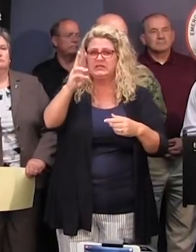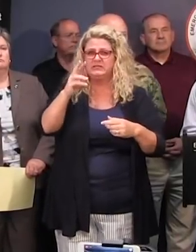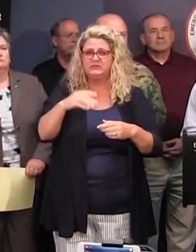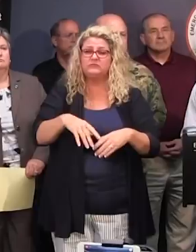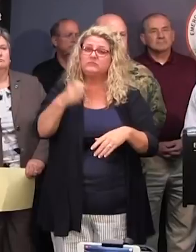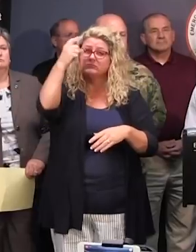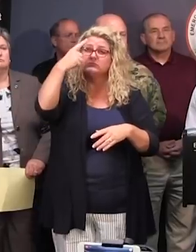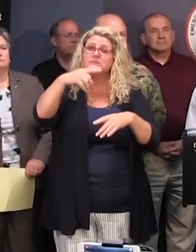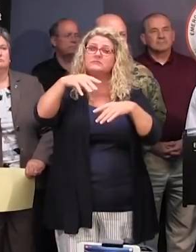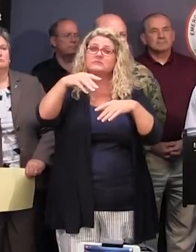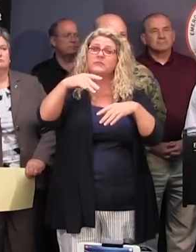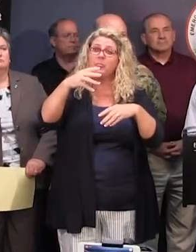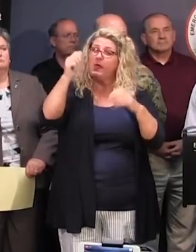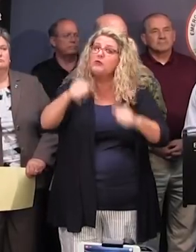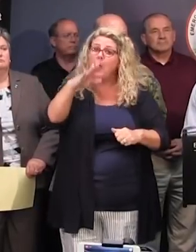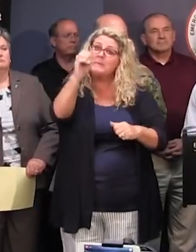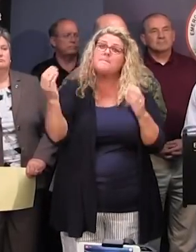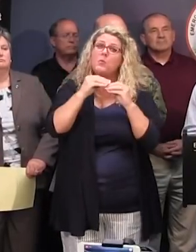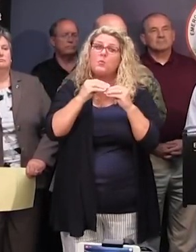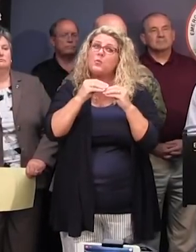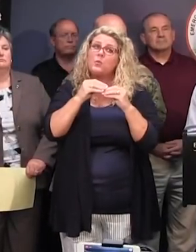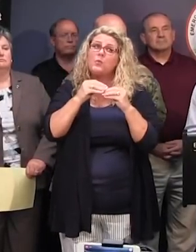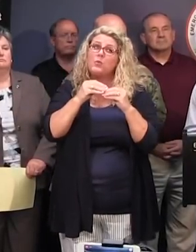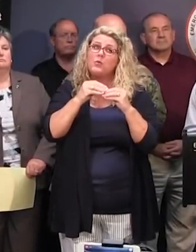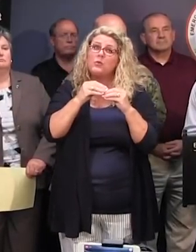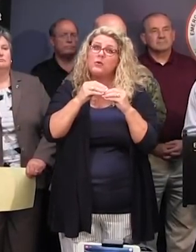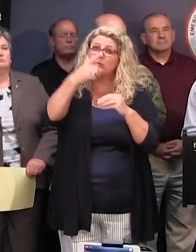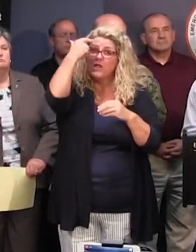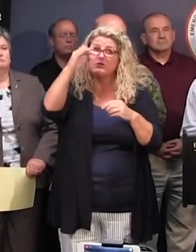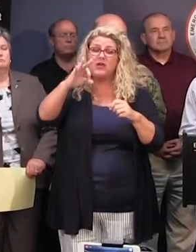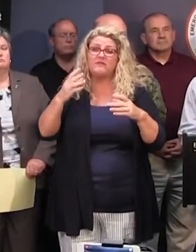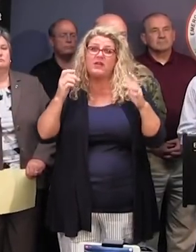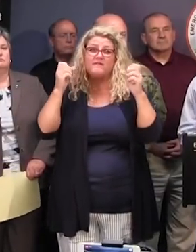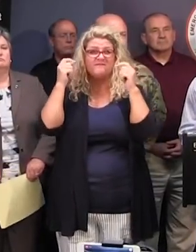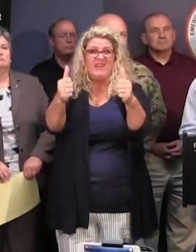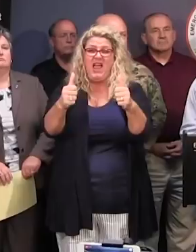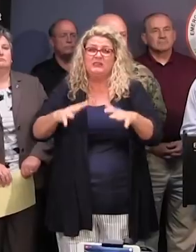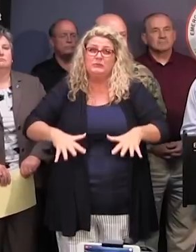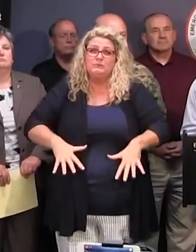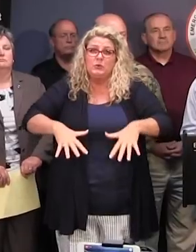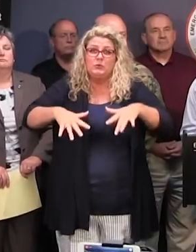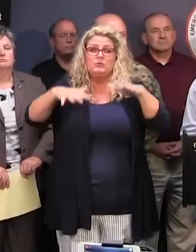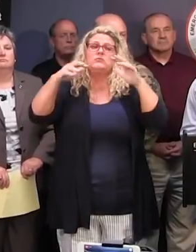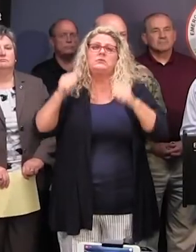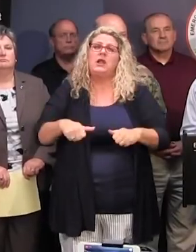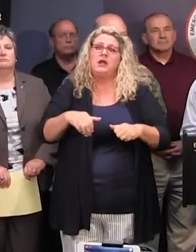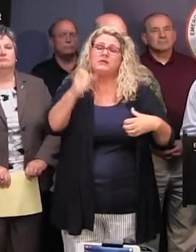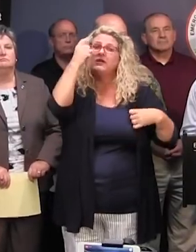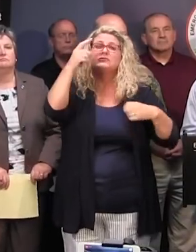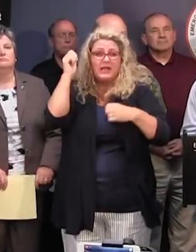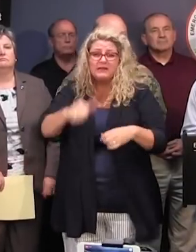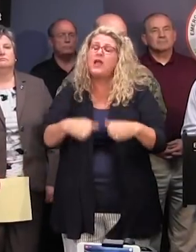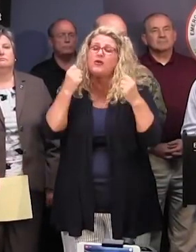much higher than that, resulting in dangerous flash flooding. These rainfall amounts will also result in